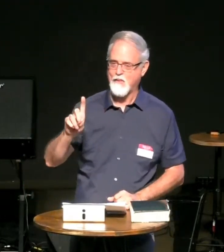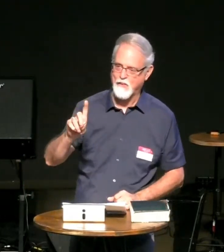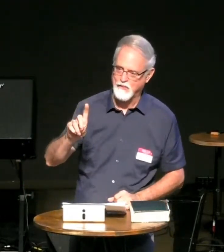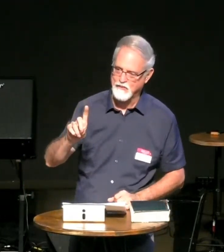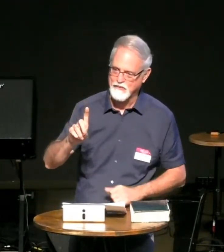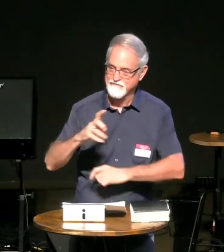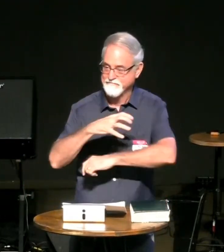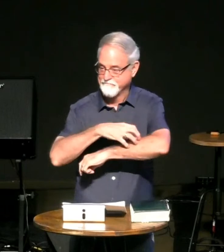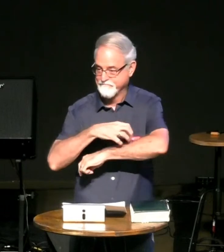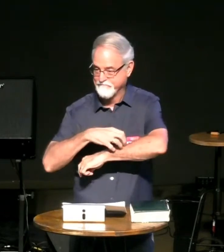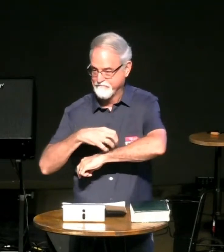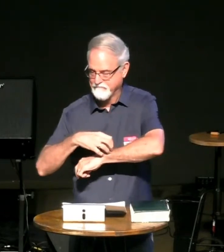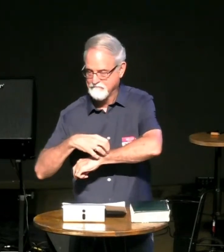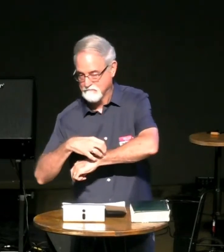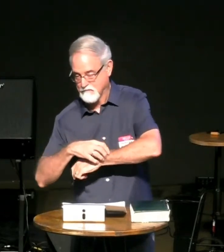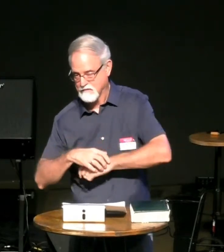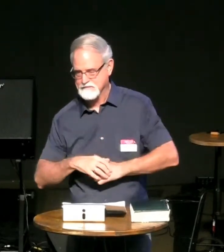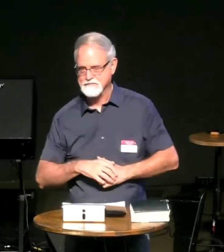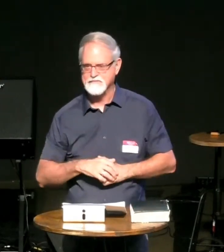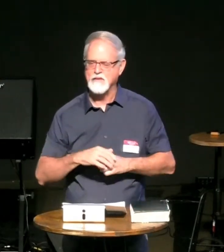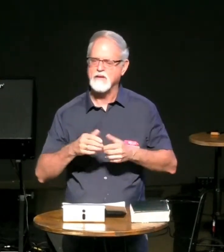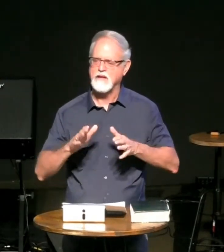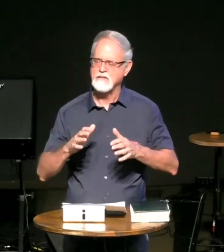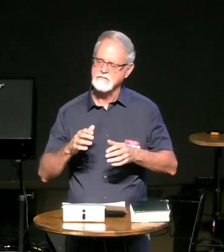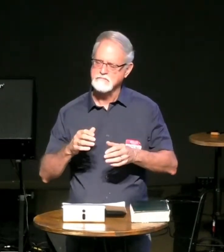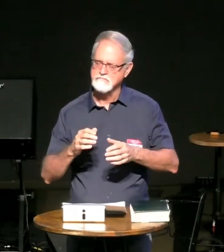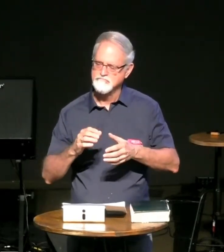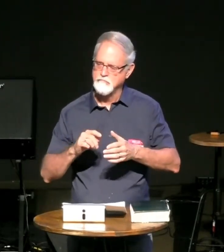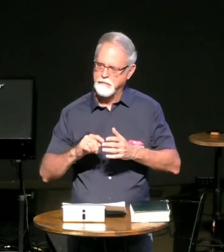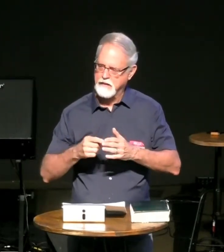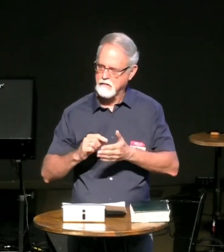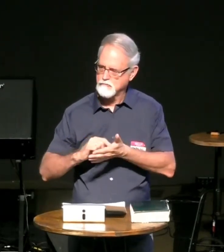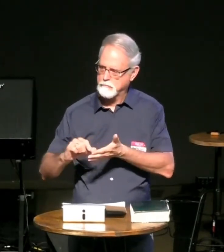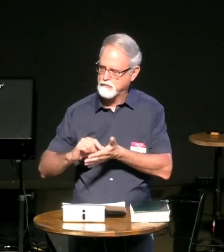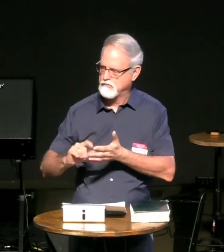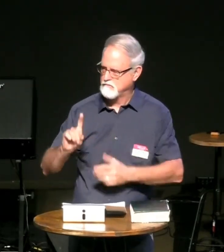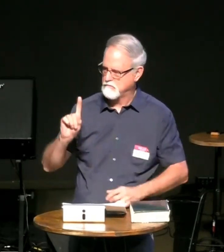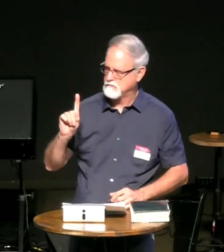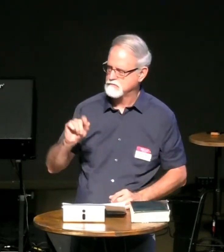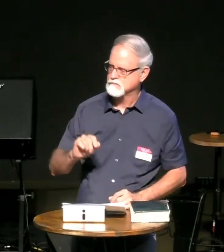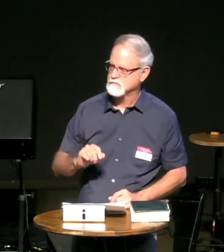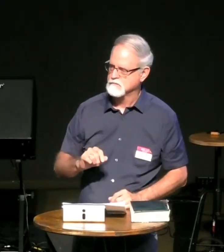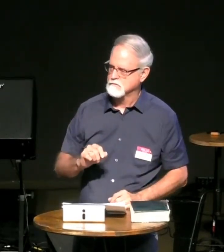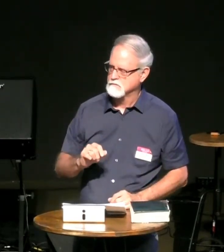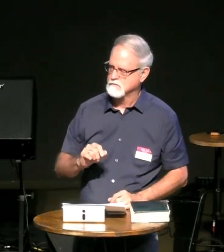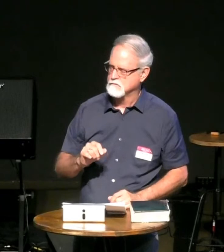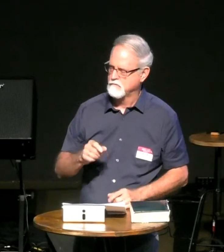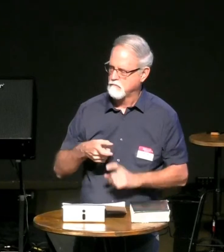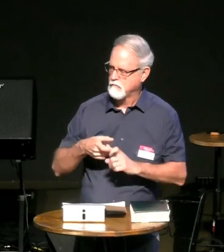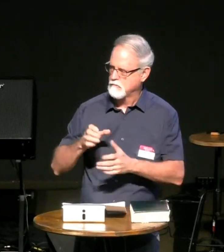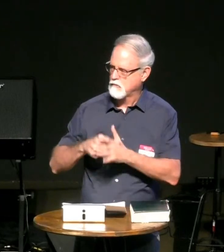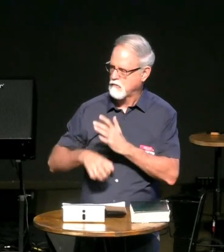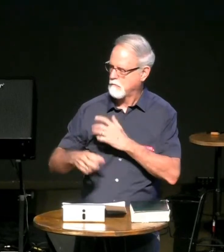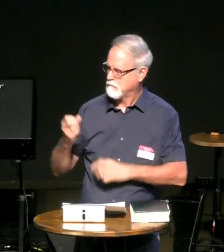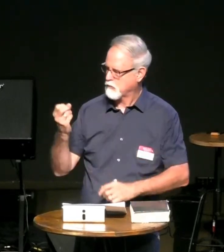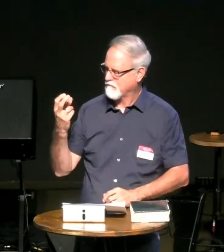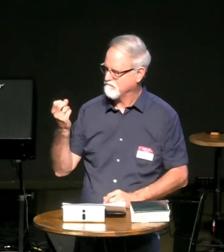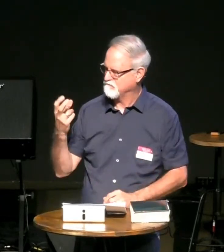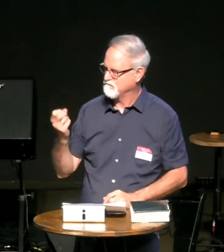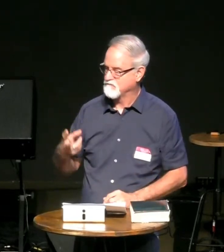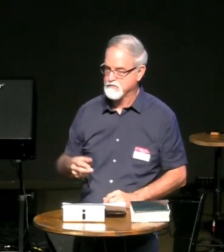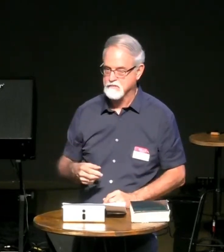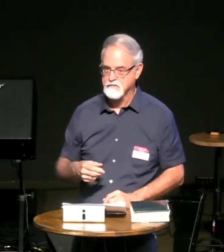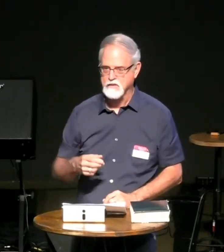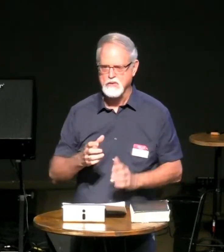talking about the parable of the vineyard today you know the vineyard where the grapes of are and i'm starting in mark 12 verse